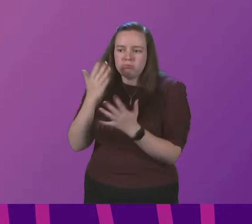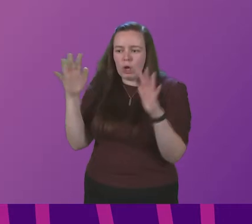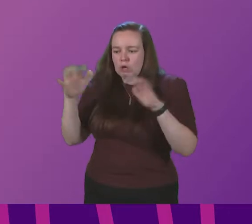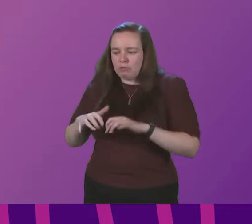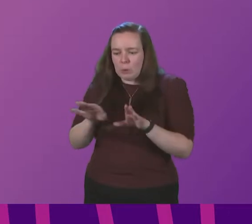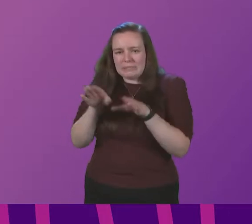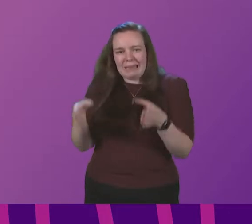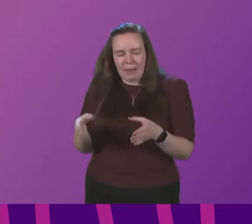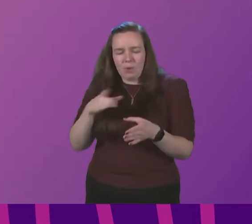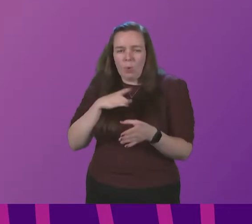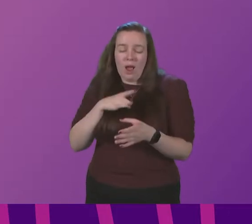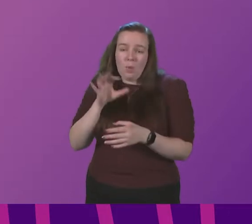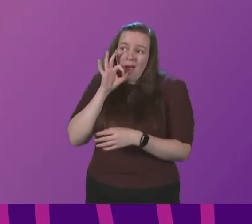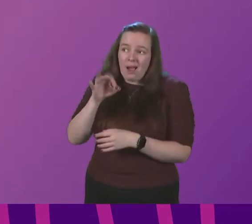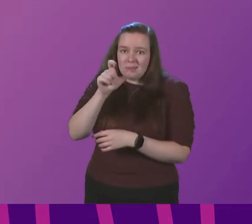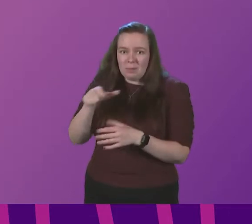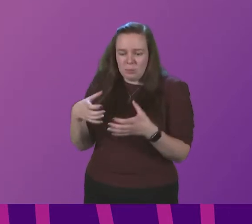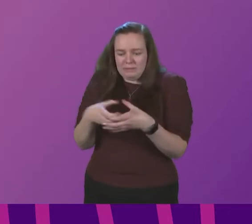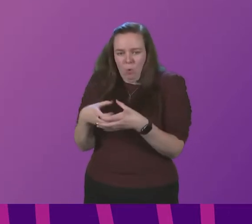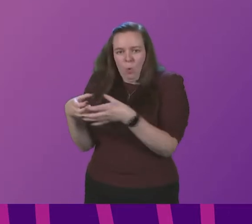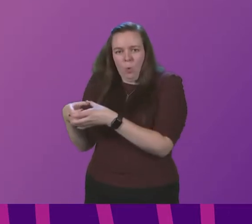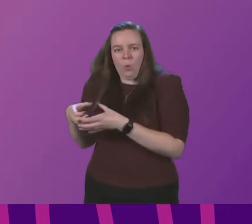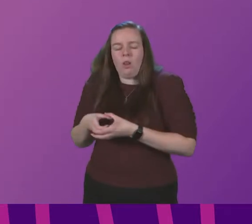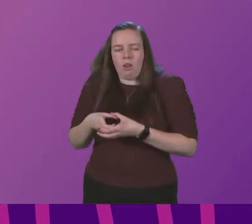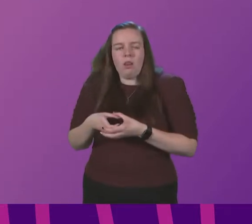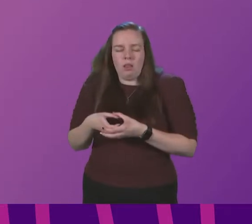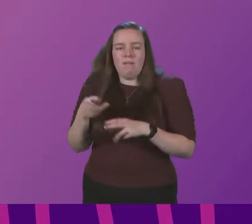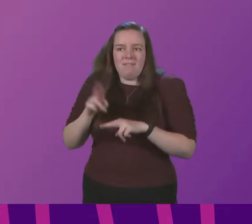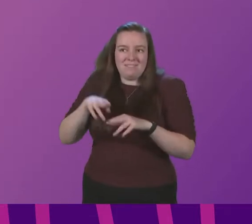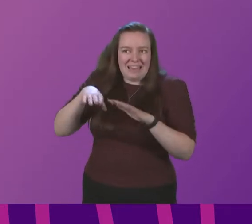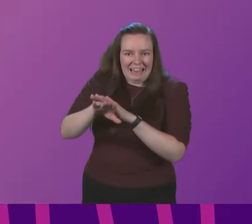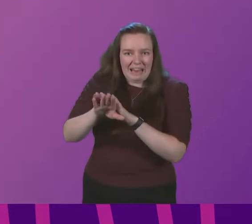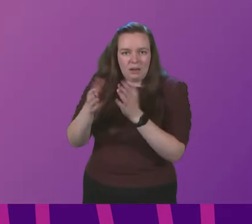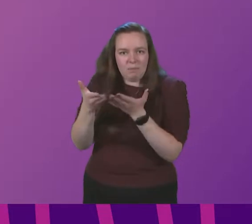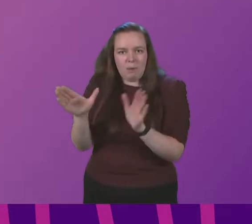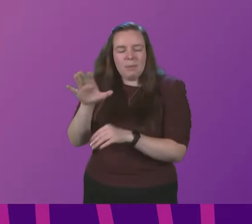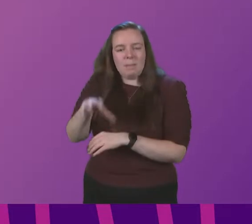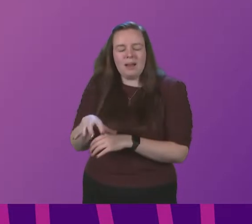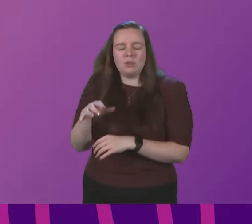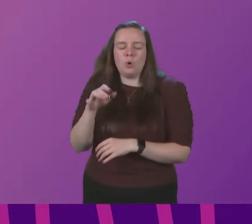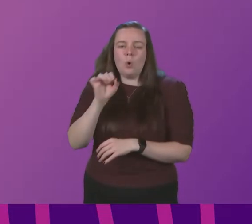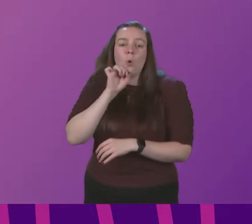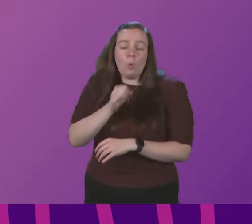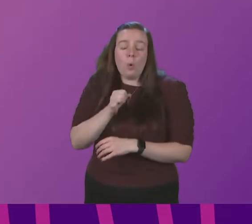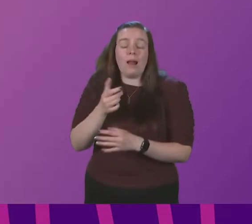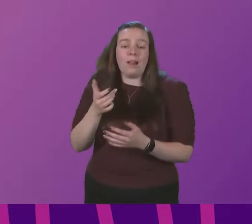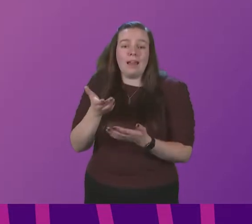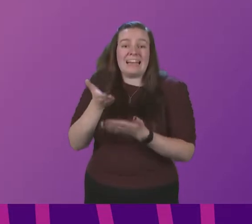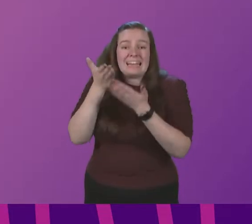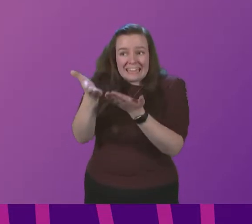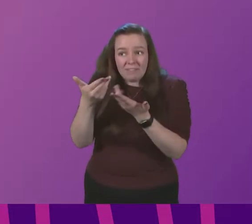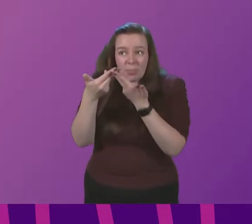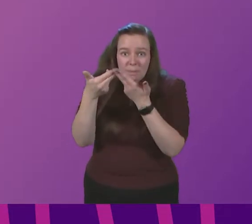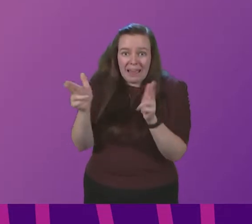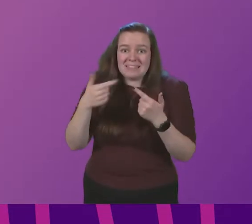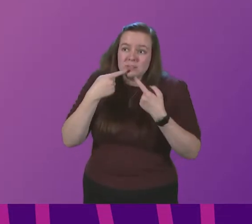tables because we are asking people to stay in smaller groups if they are in these places so we will be giving that message